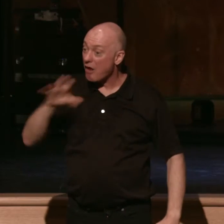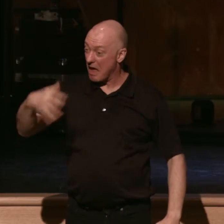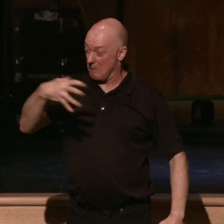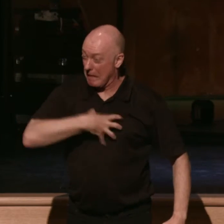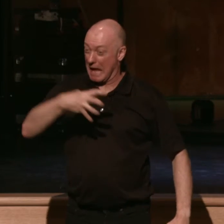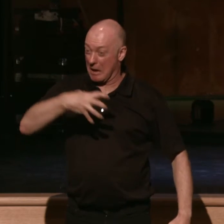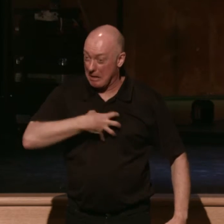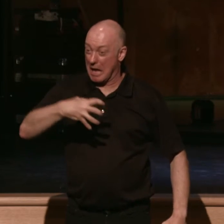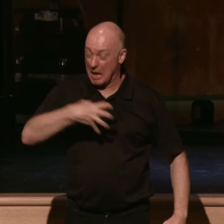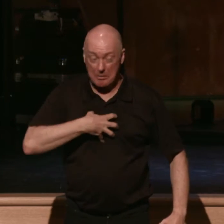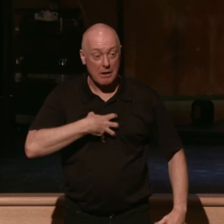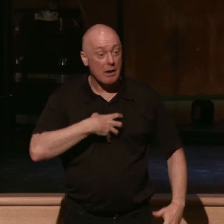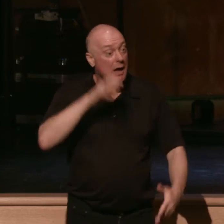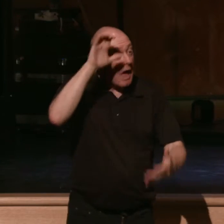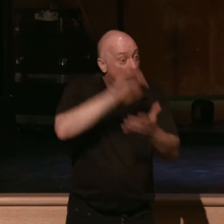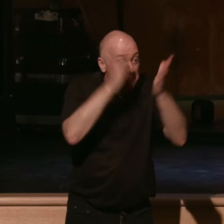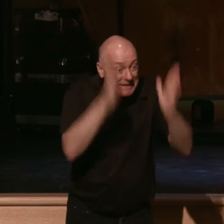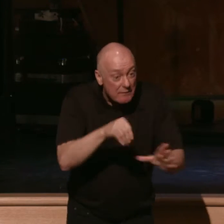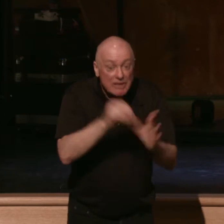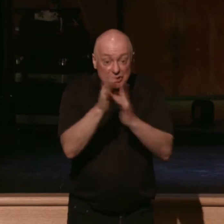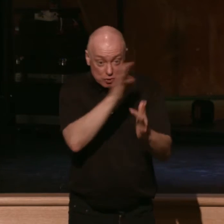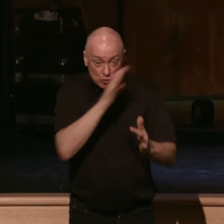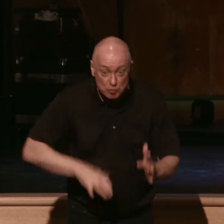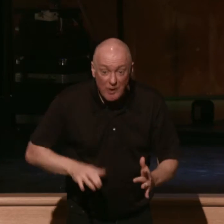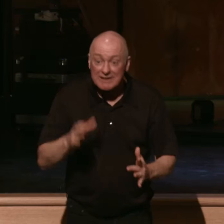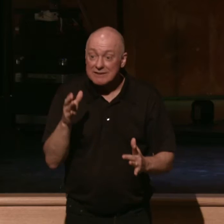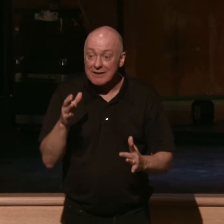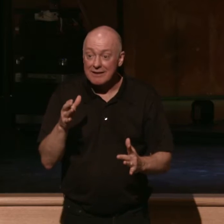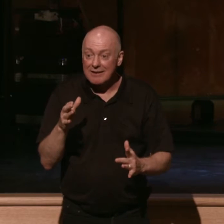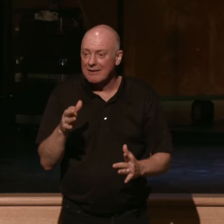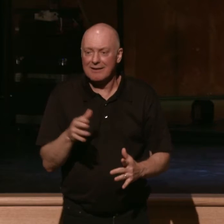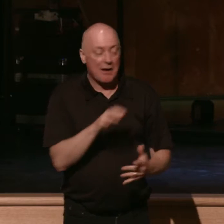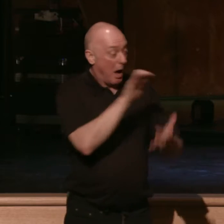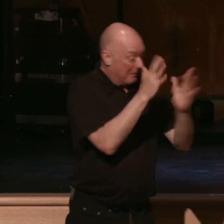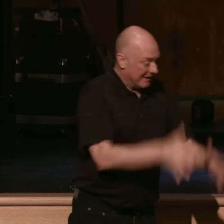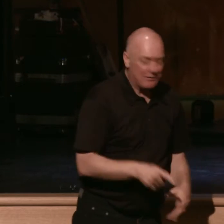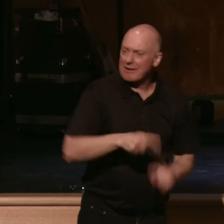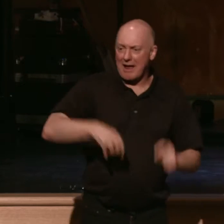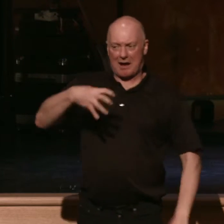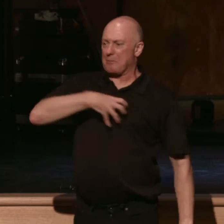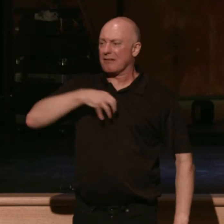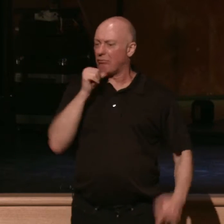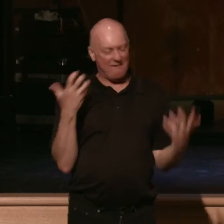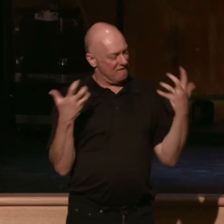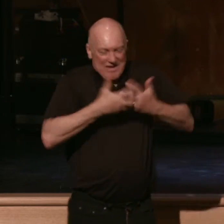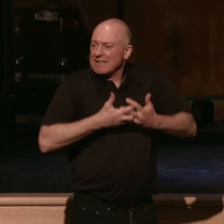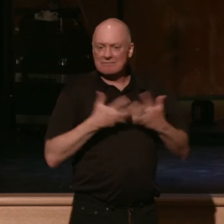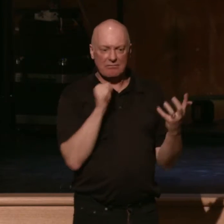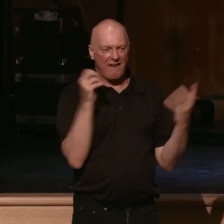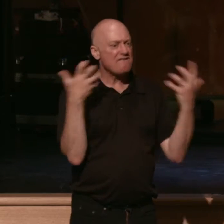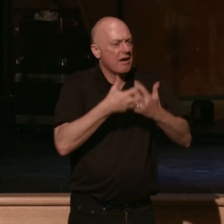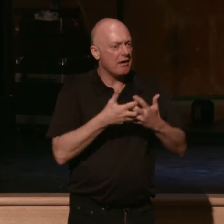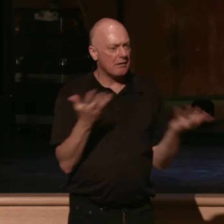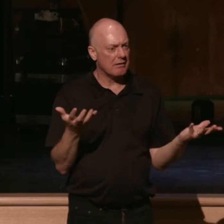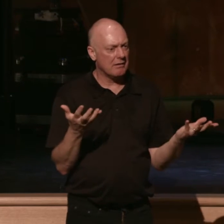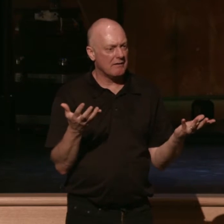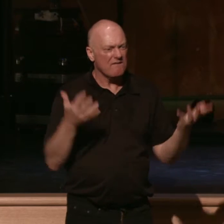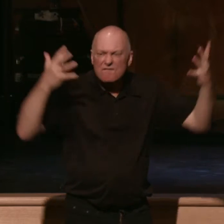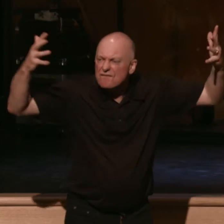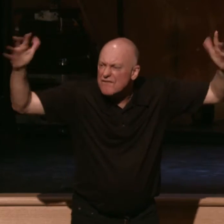and a believer in Jesus Christ do not fit together. You know what I want to be done with tonight? I